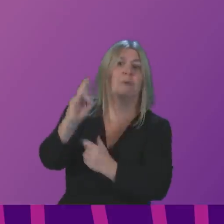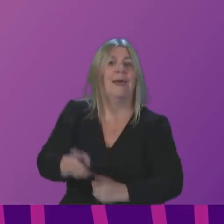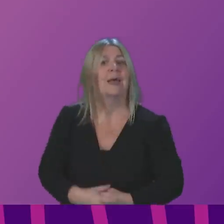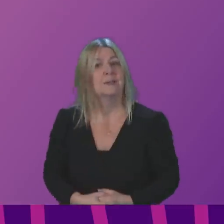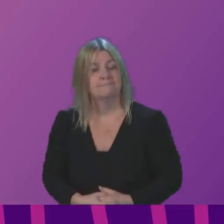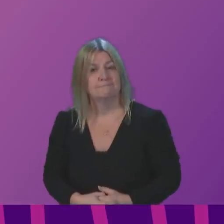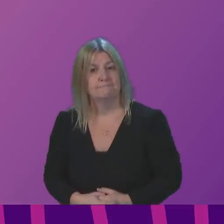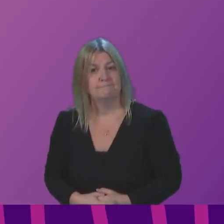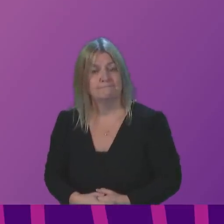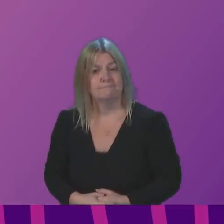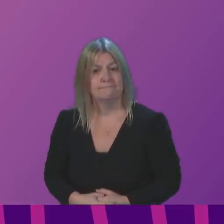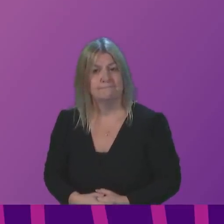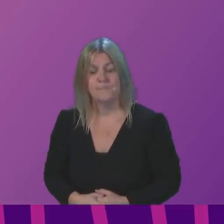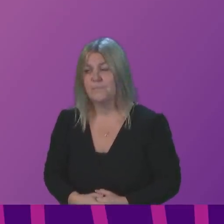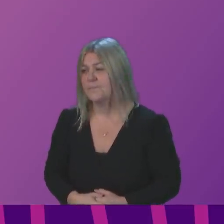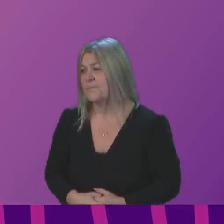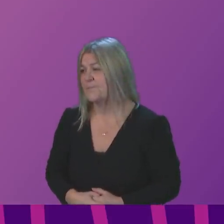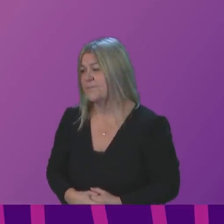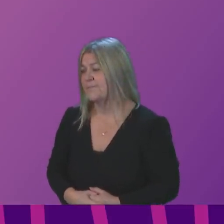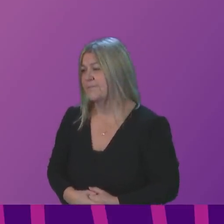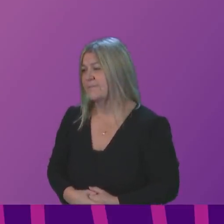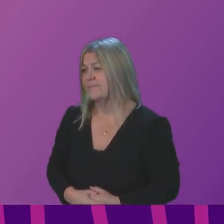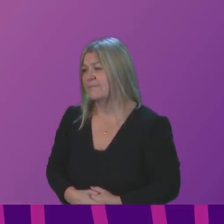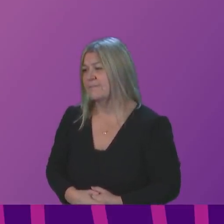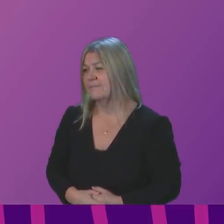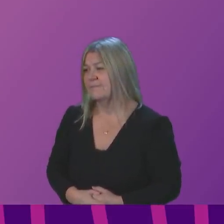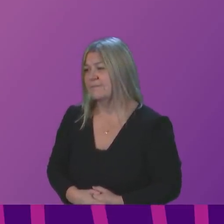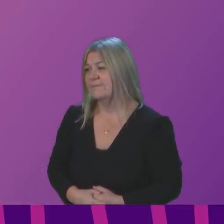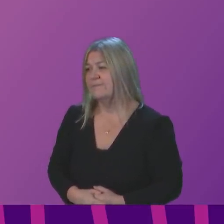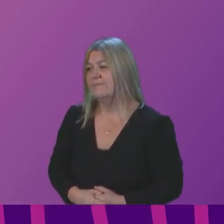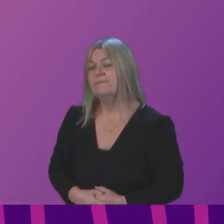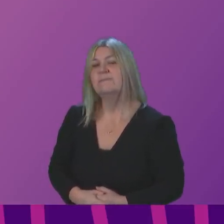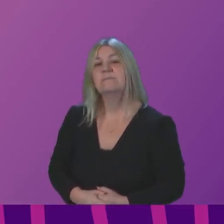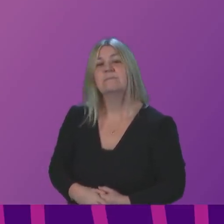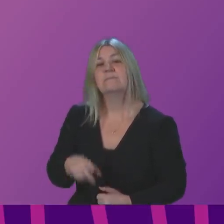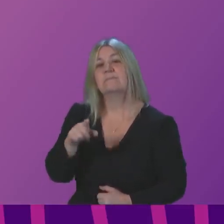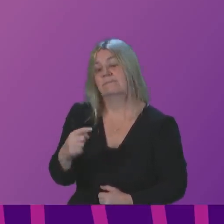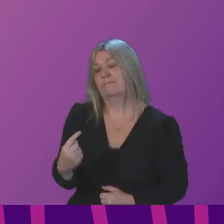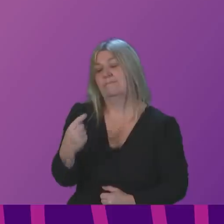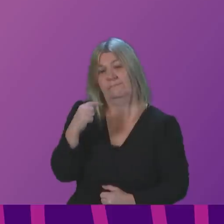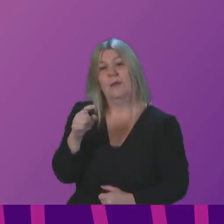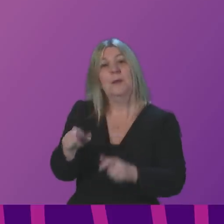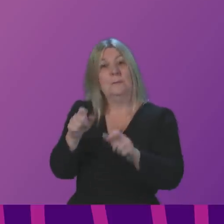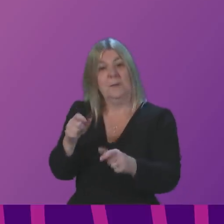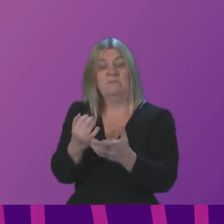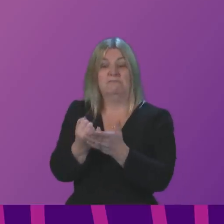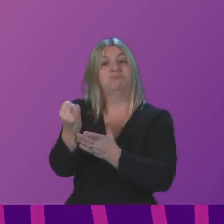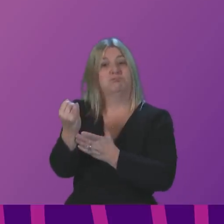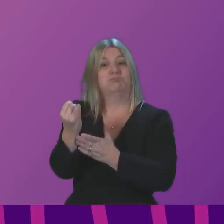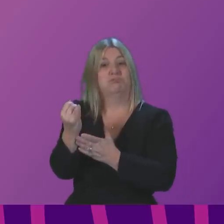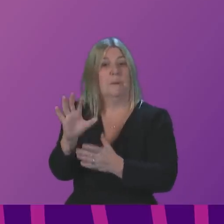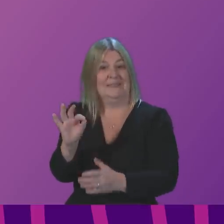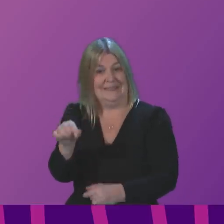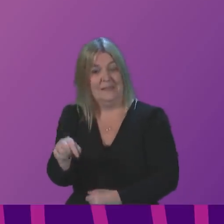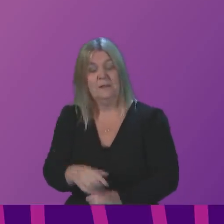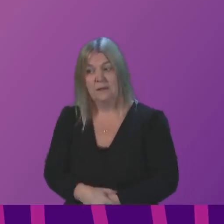JAGs. First Minister. The small number of people who got turned away, I've set out the reasons for that and the action